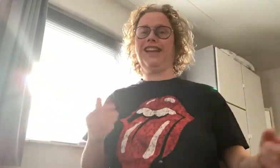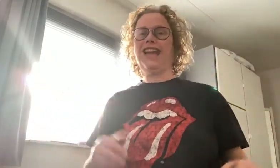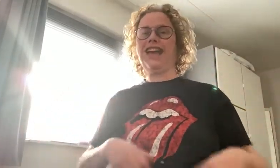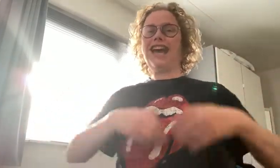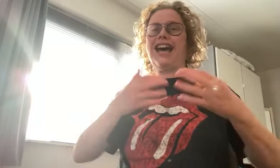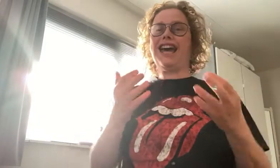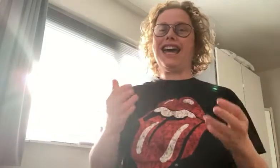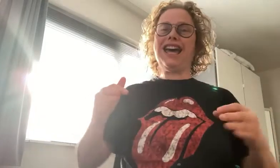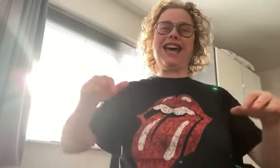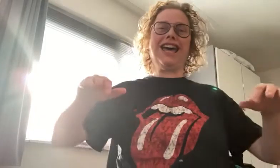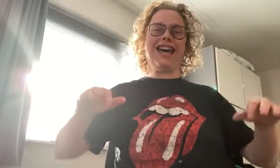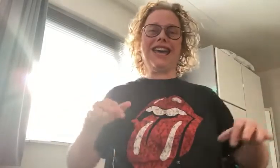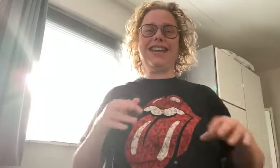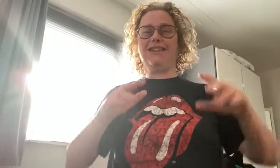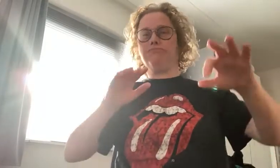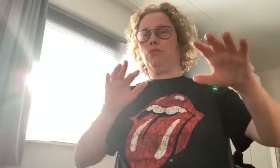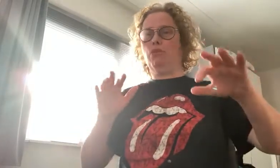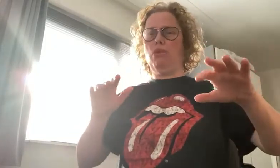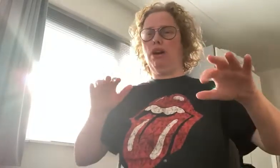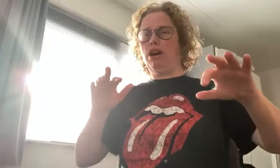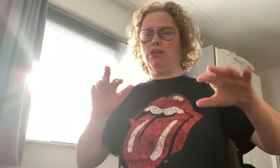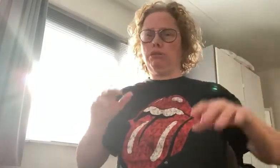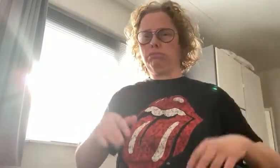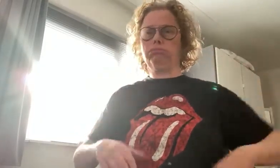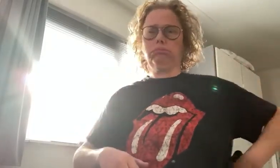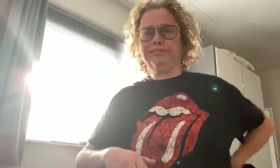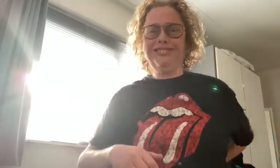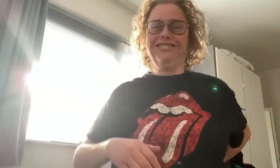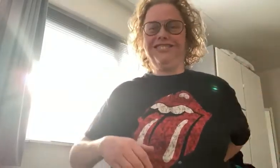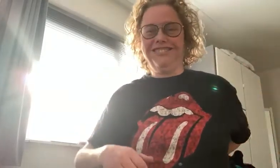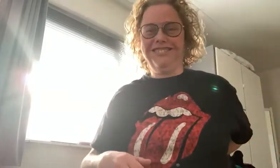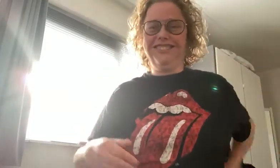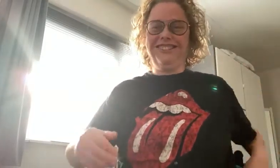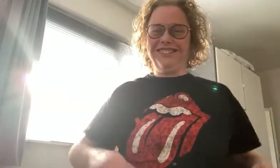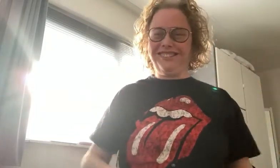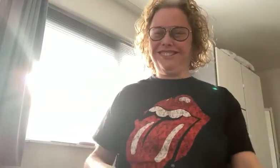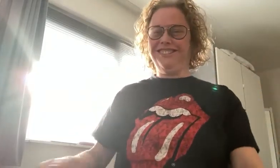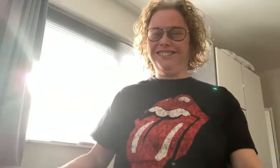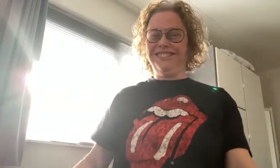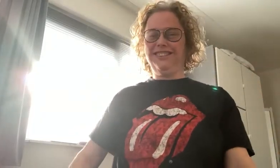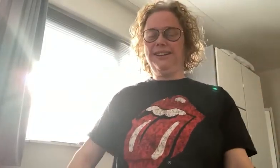Hey, hey, hey. Whoa. Look, look, look.